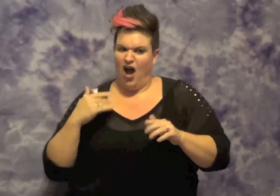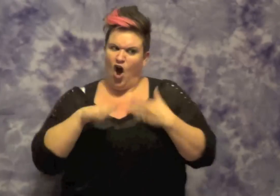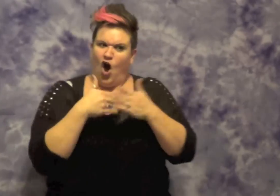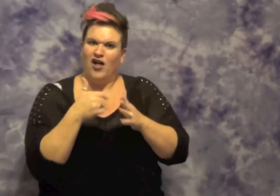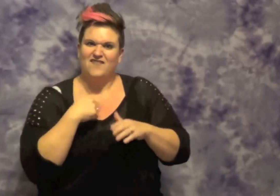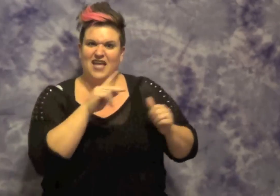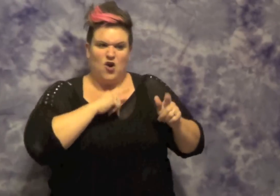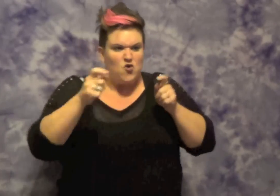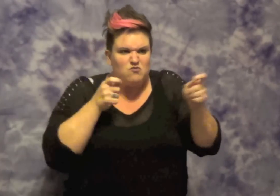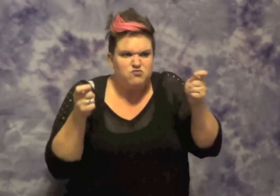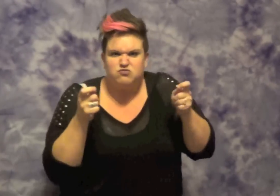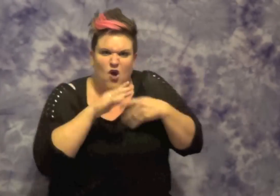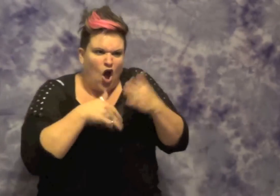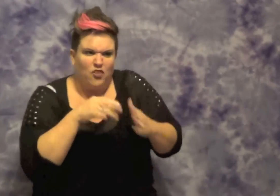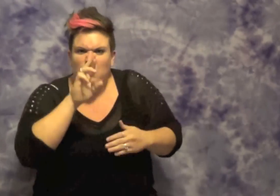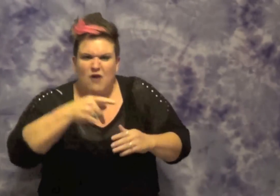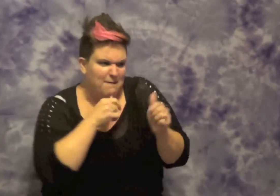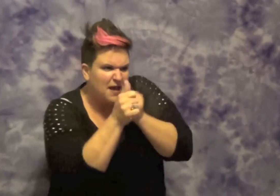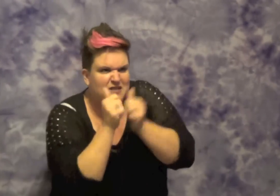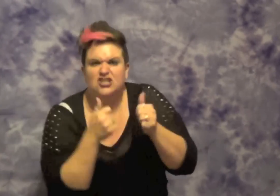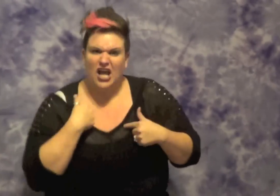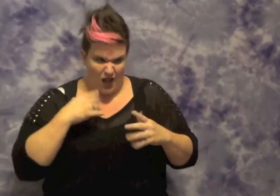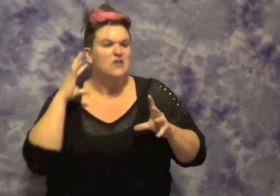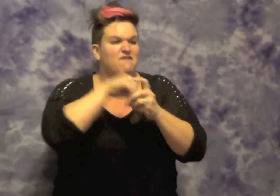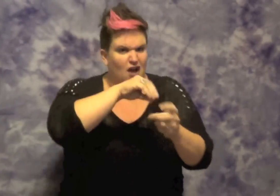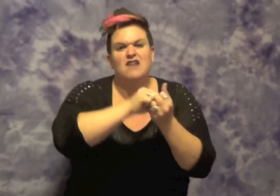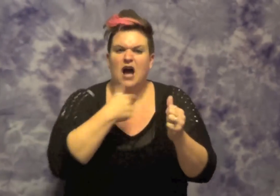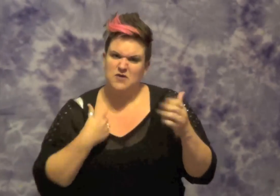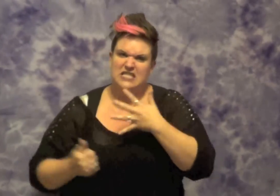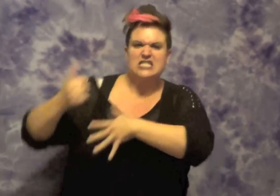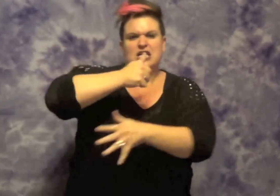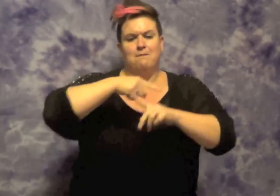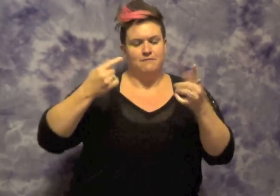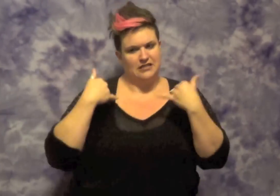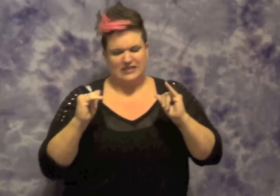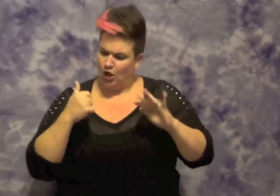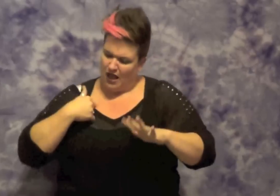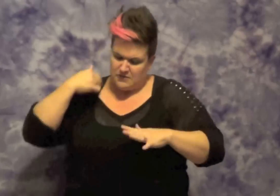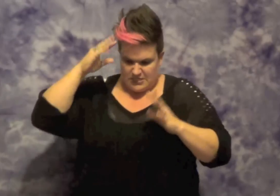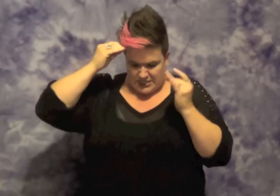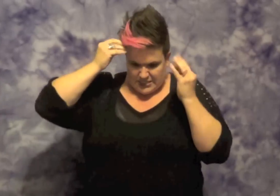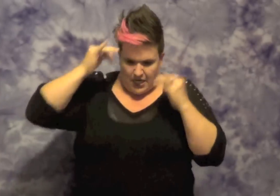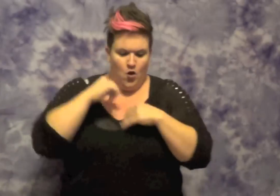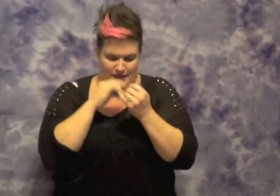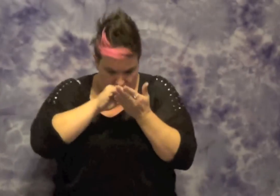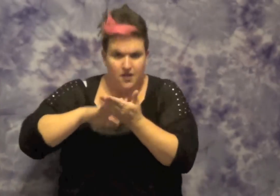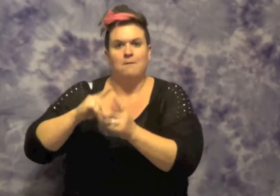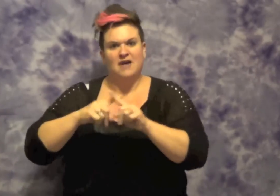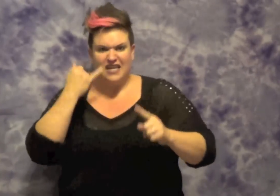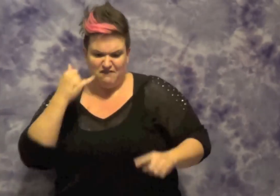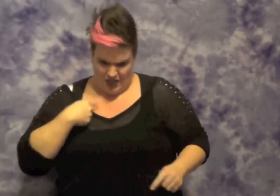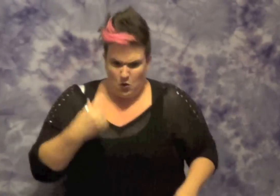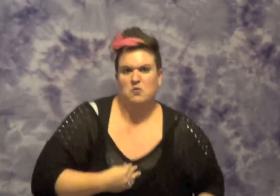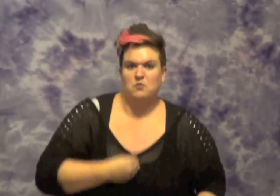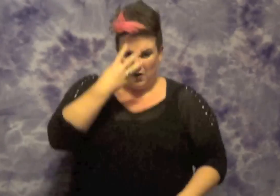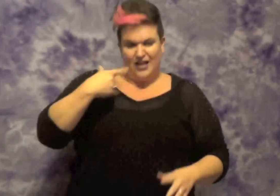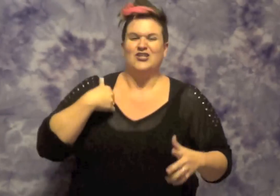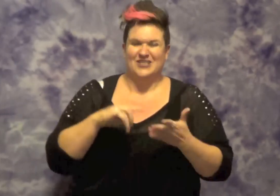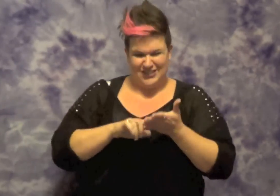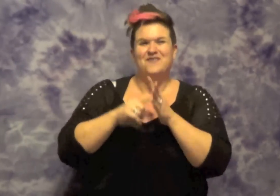But I still rapped like I'm on my Pharaoh Munch grime. So I crunch rhymes but sometimes when you combine. Appeal with the skin color of mine you get too big and hit it come trying to